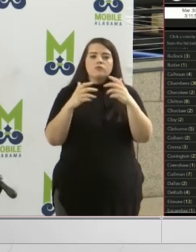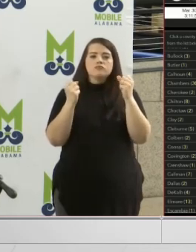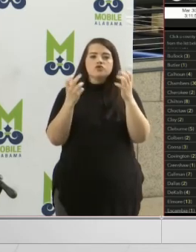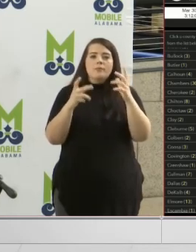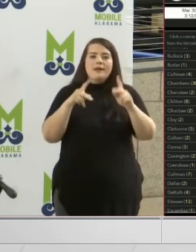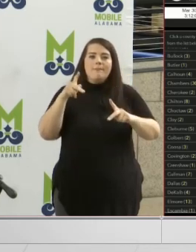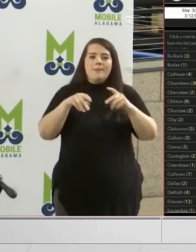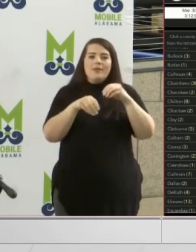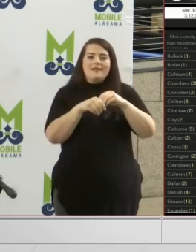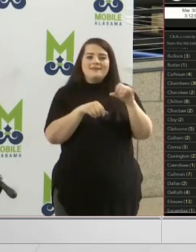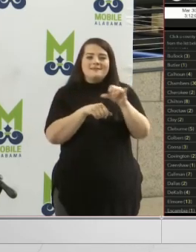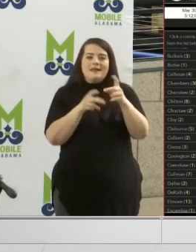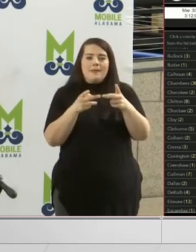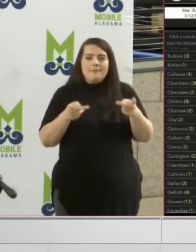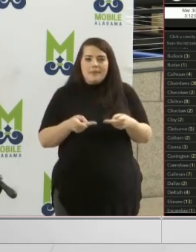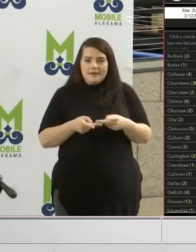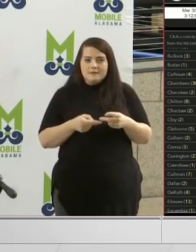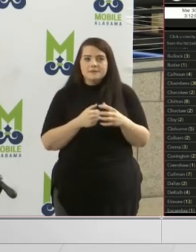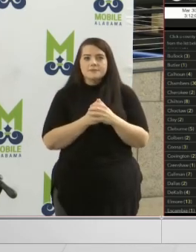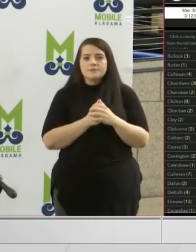many people in the same place.